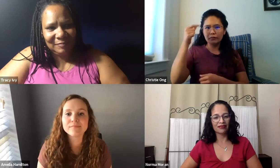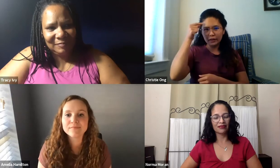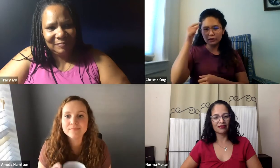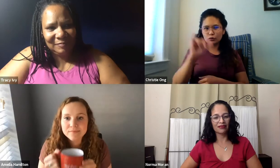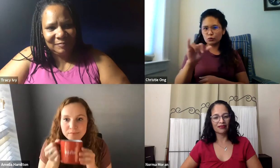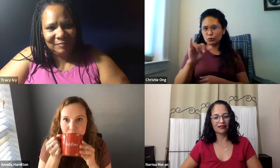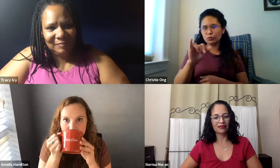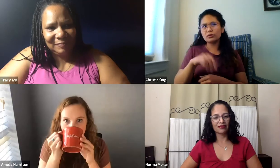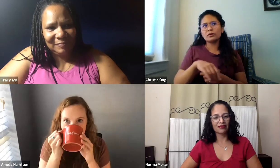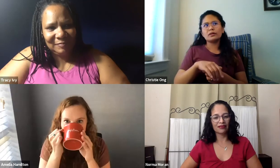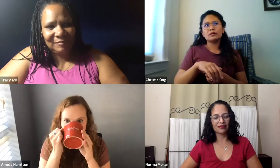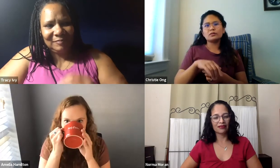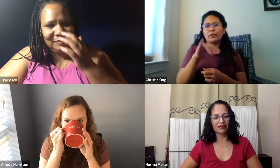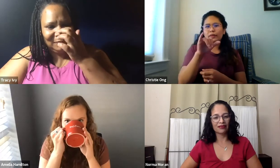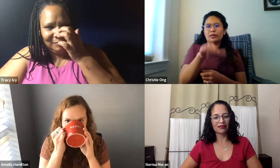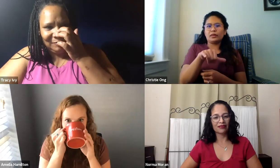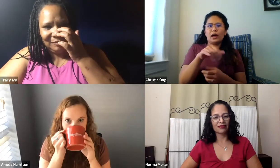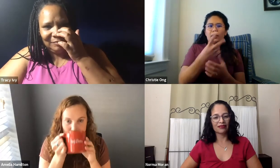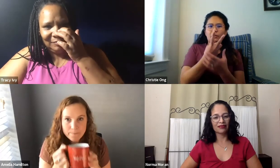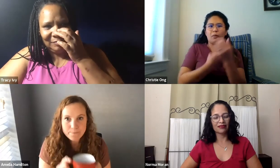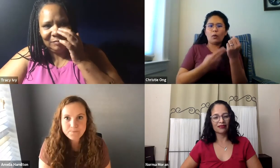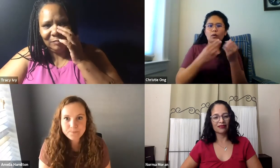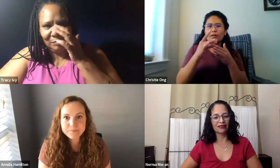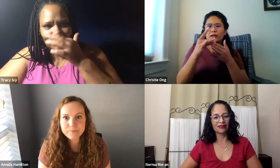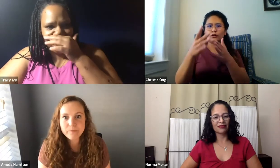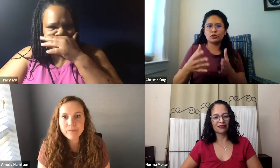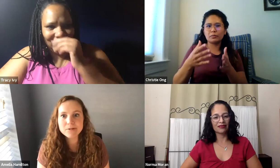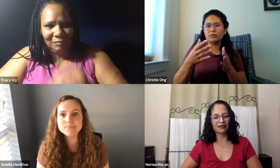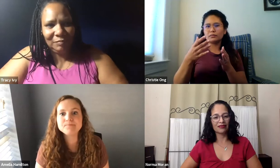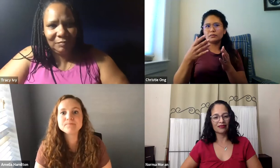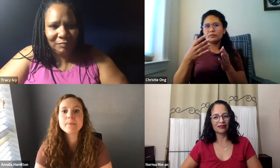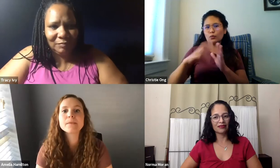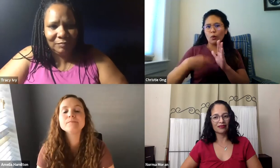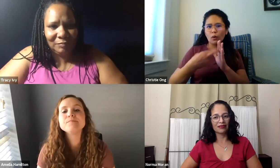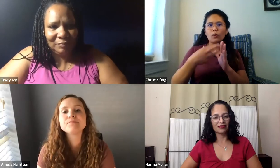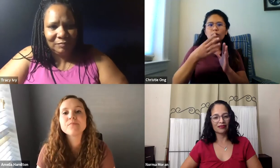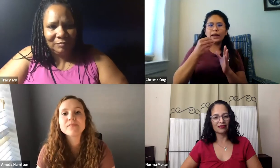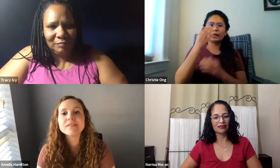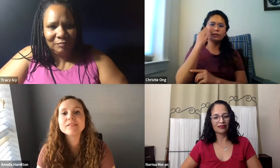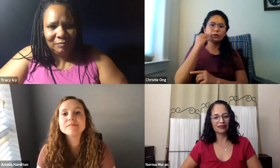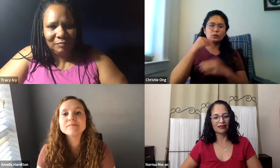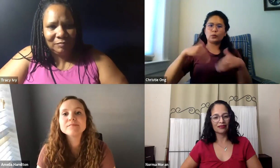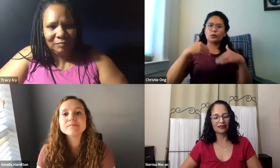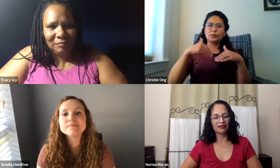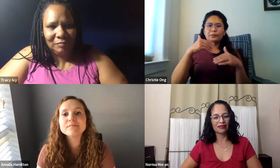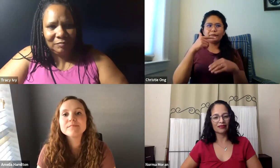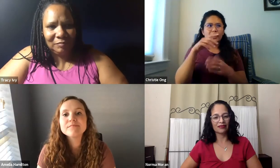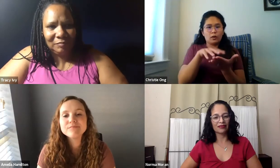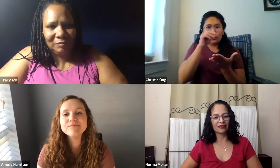then that was a part of RIT student government as well. So those were two big leadership